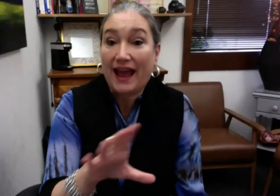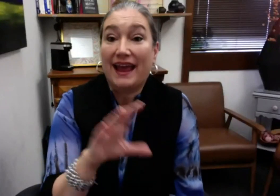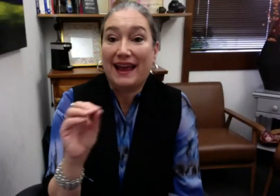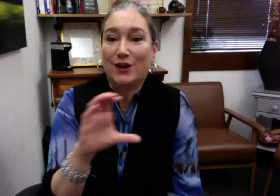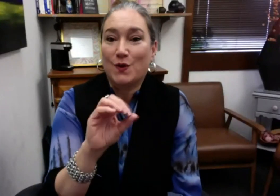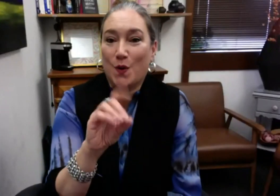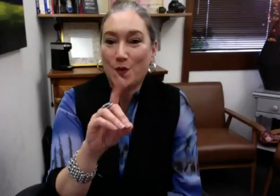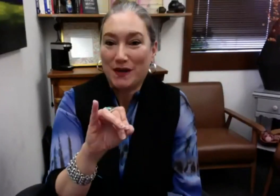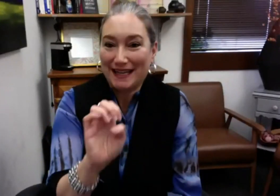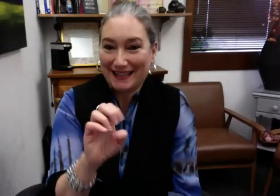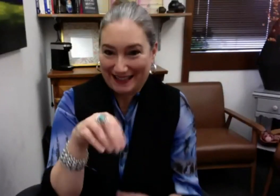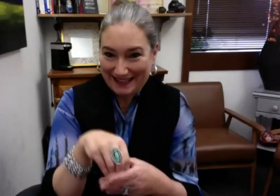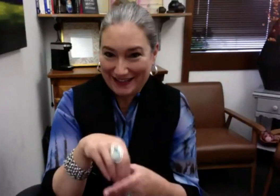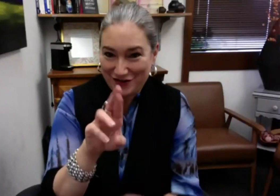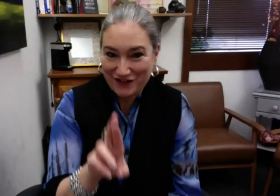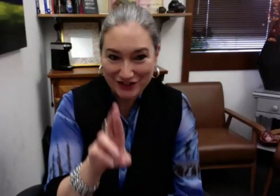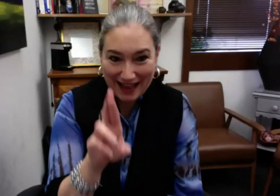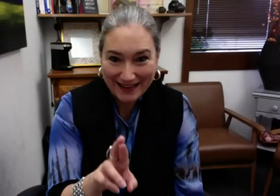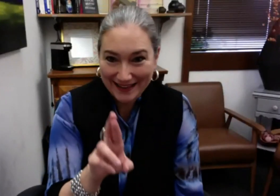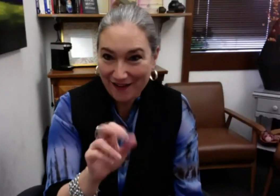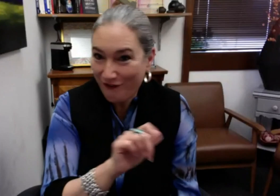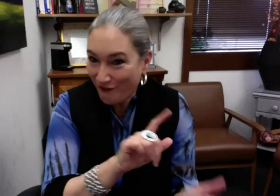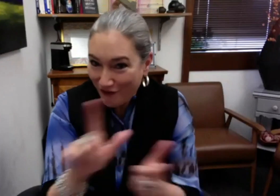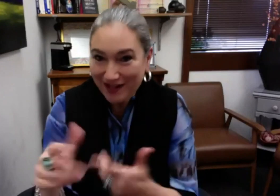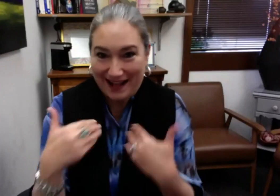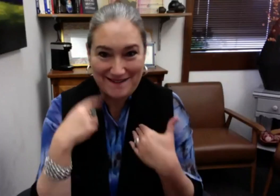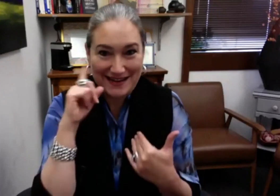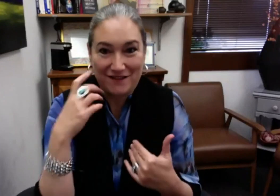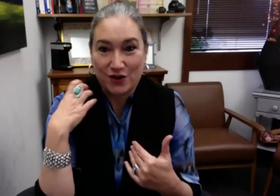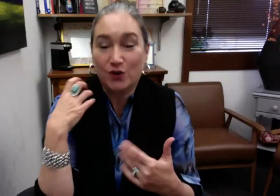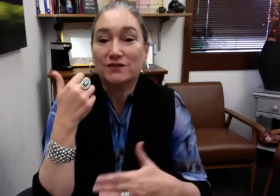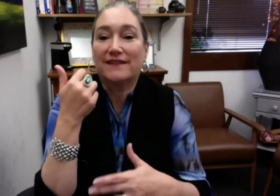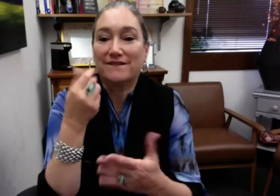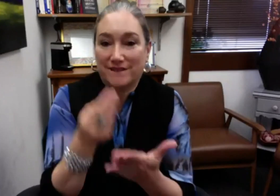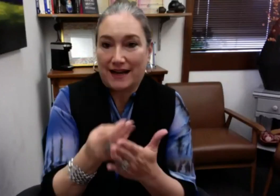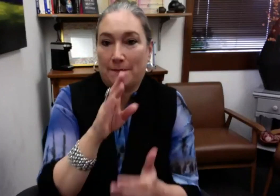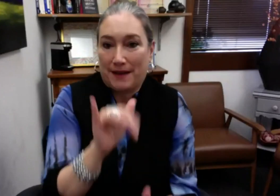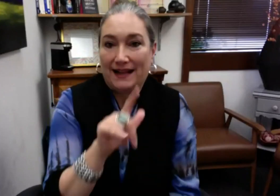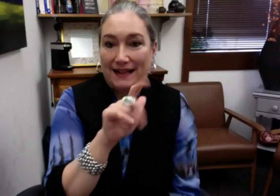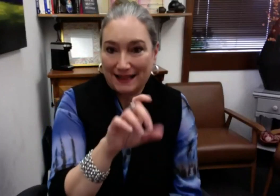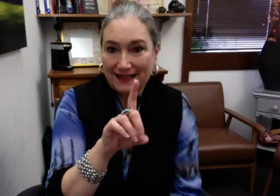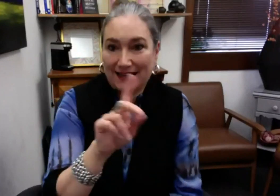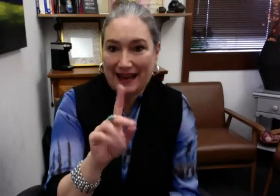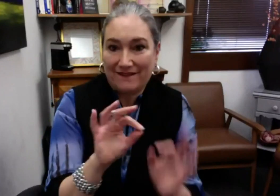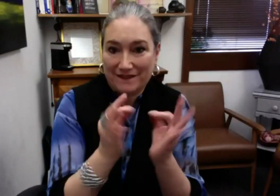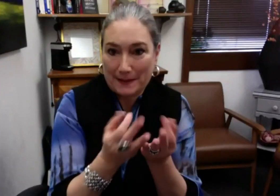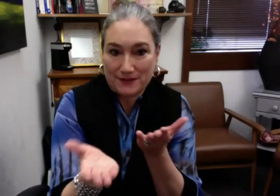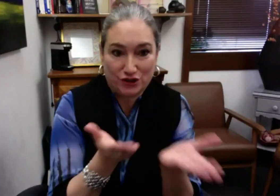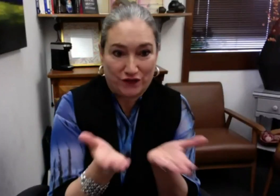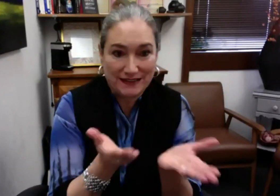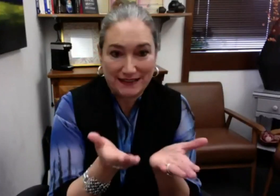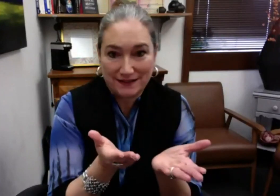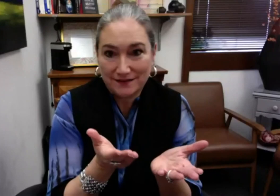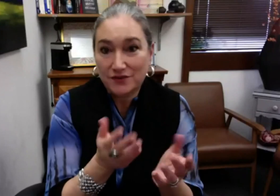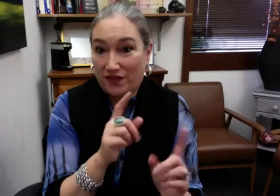services in San Diego, Cody in Riverside. So all of the sister agencies do have Deaf coaches, which is